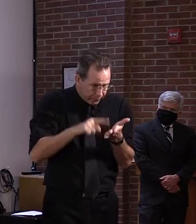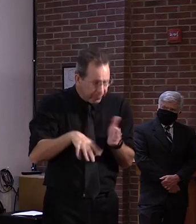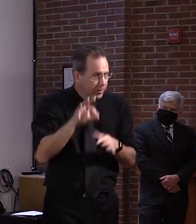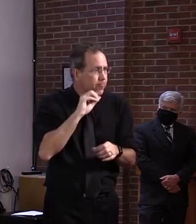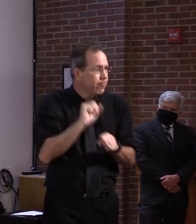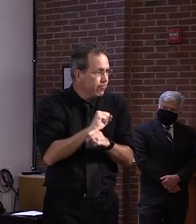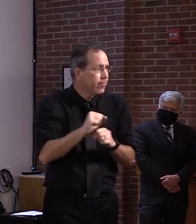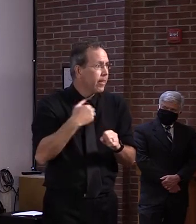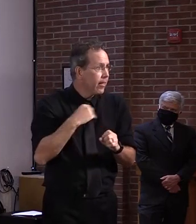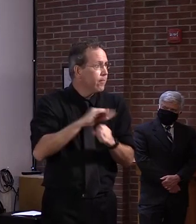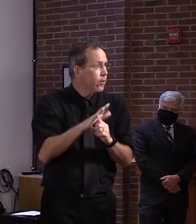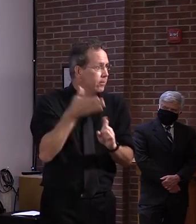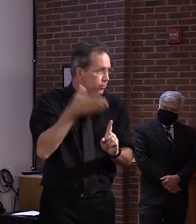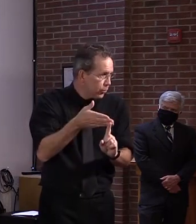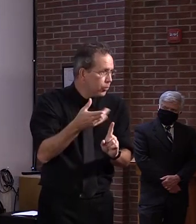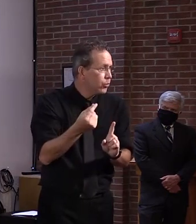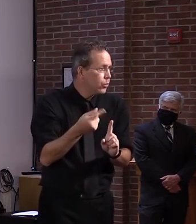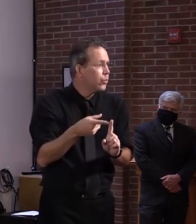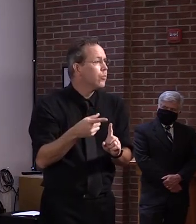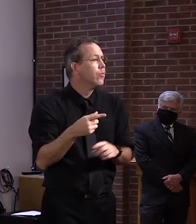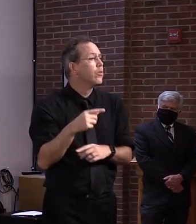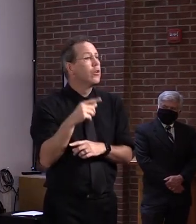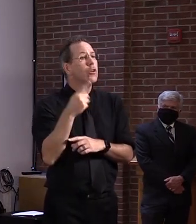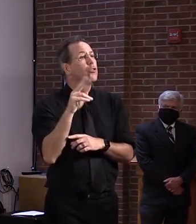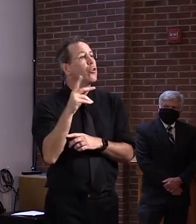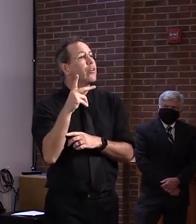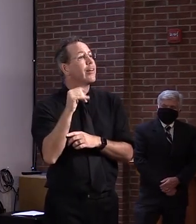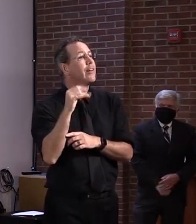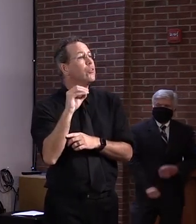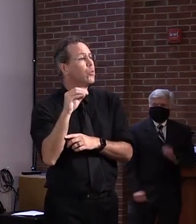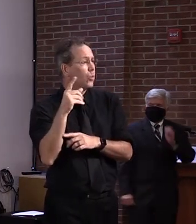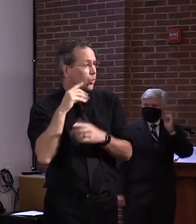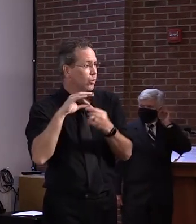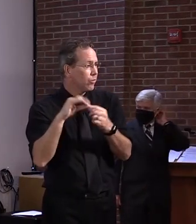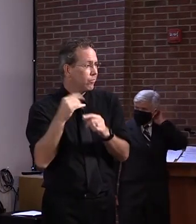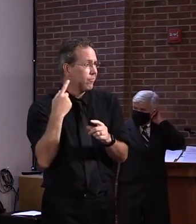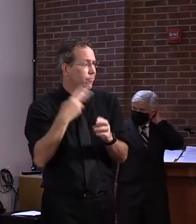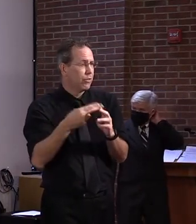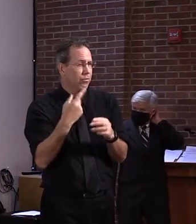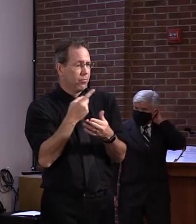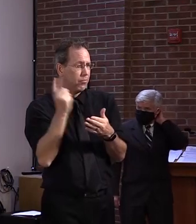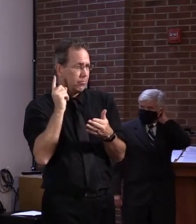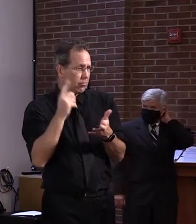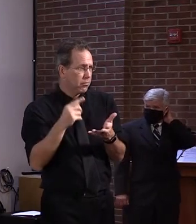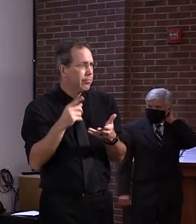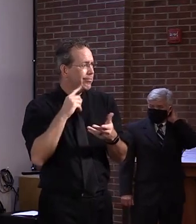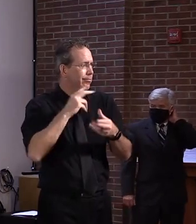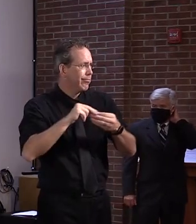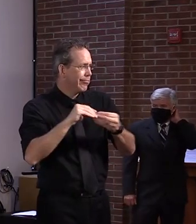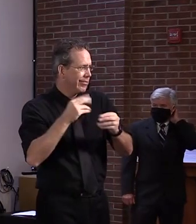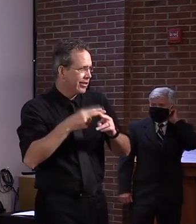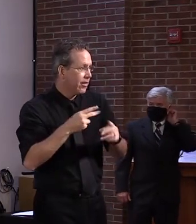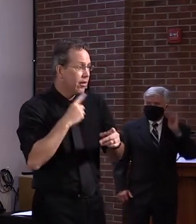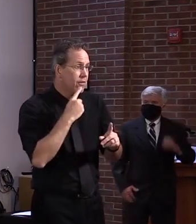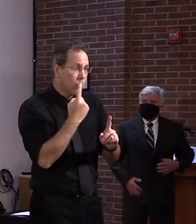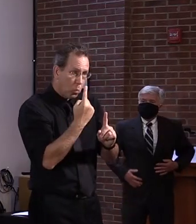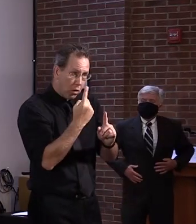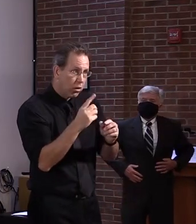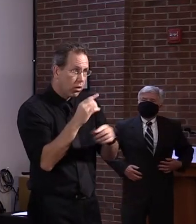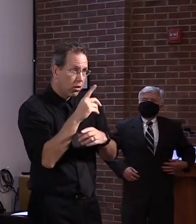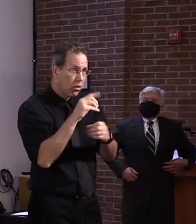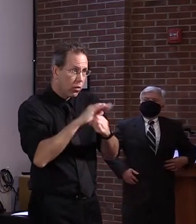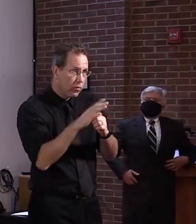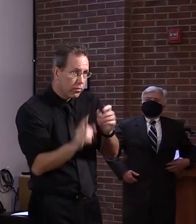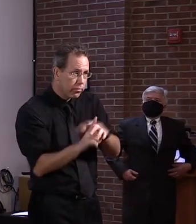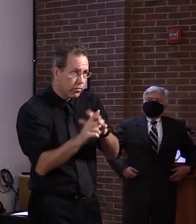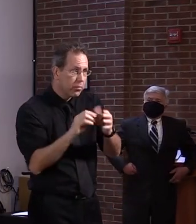Dr. Kelso gave a little description a number of weeks ago about, uh, what the public health impacts of that might be, whether